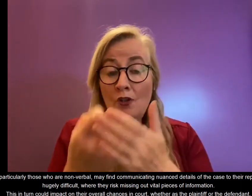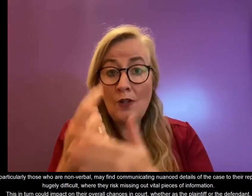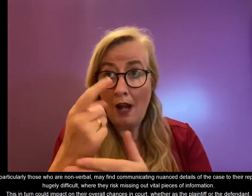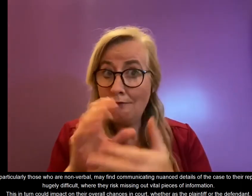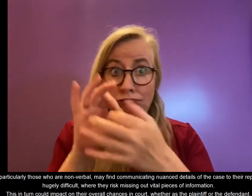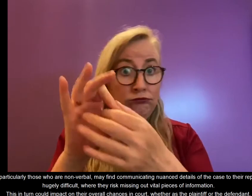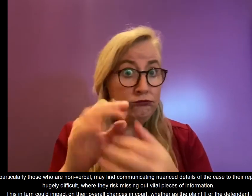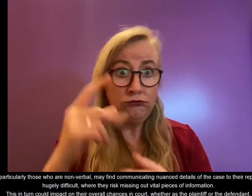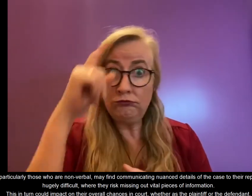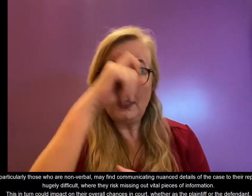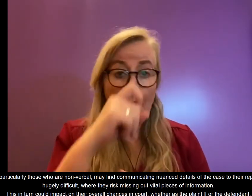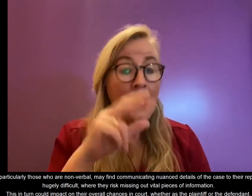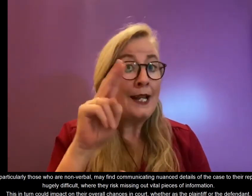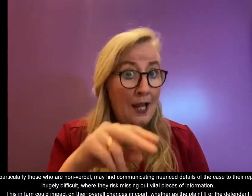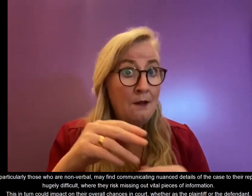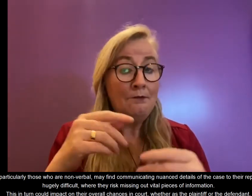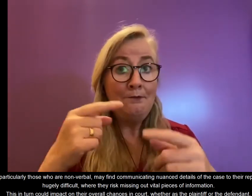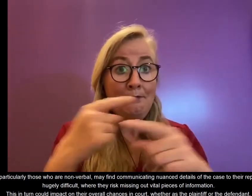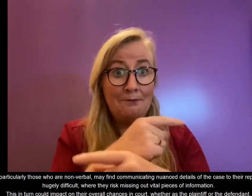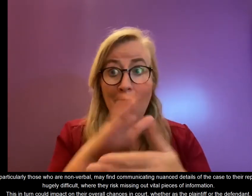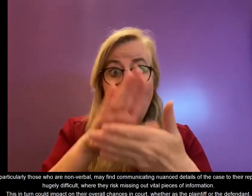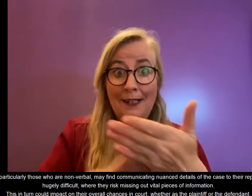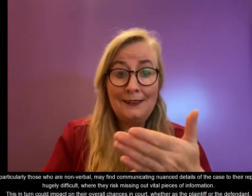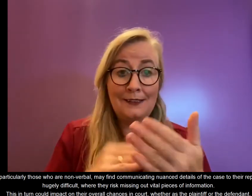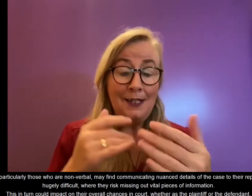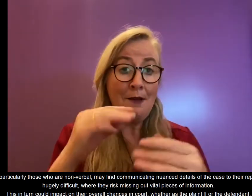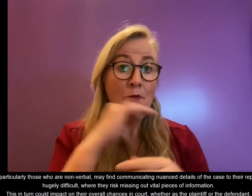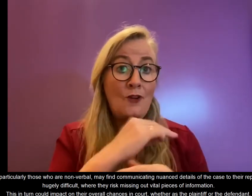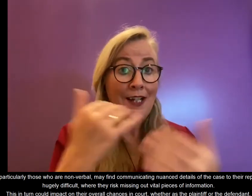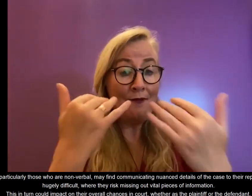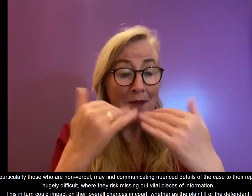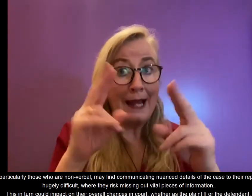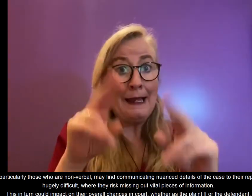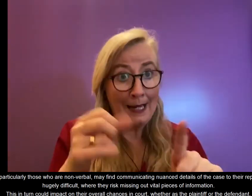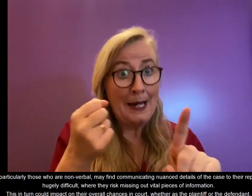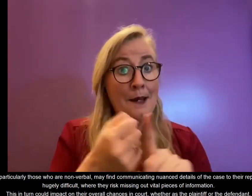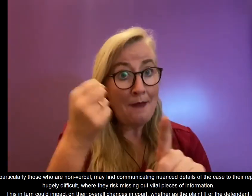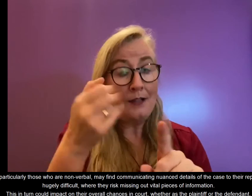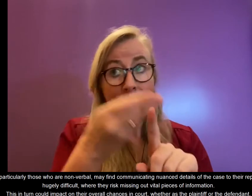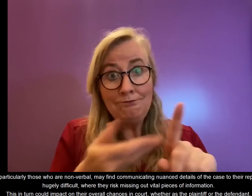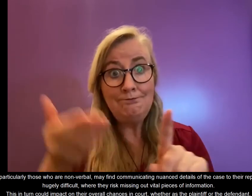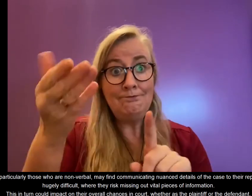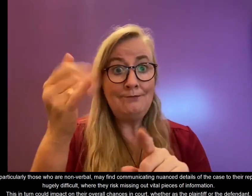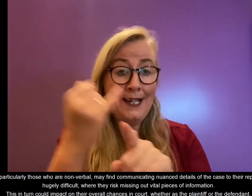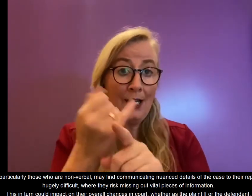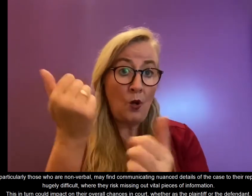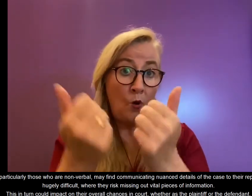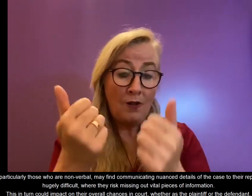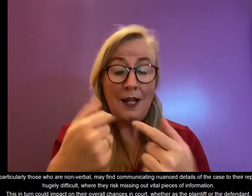to their representatives hugely difficult where they risk missing out vital pieces of information. This in turn could impact on their overall chances in court